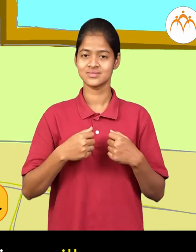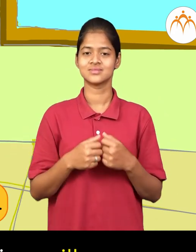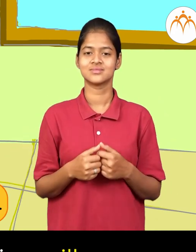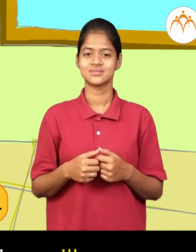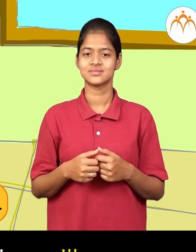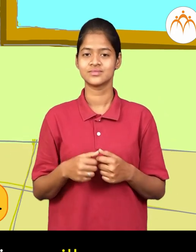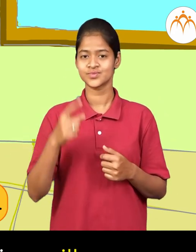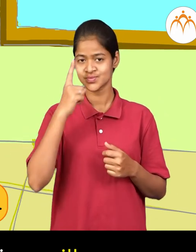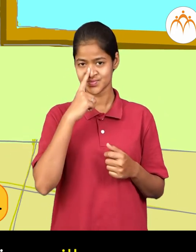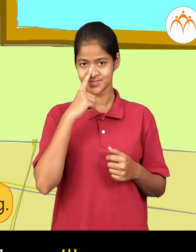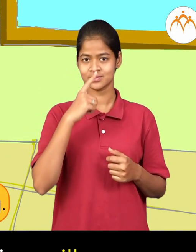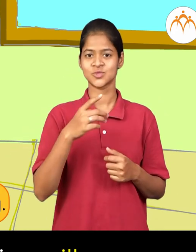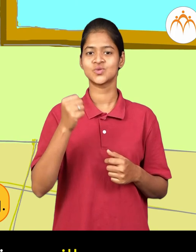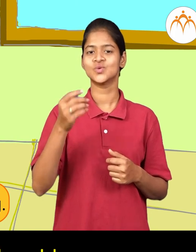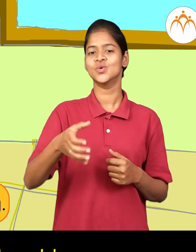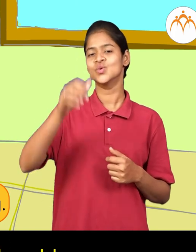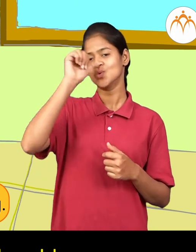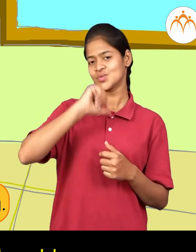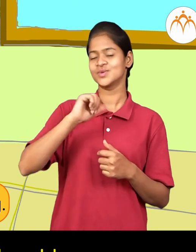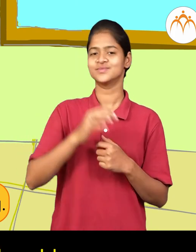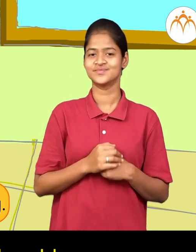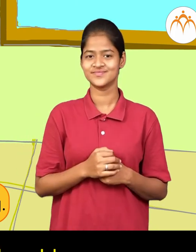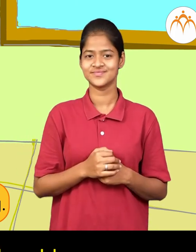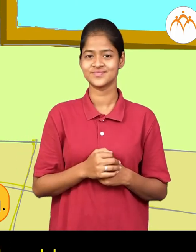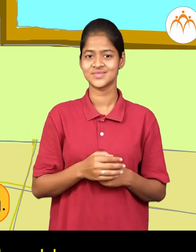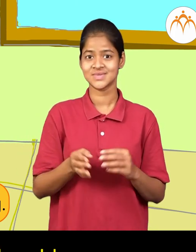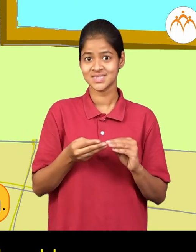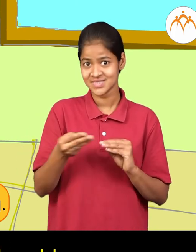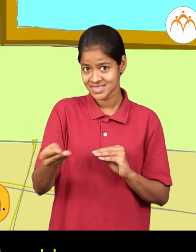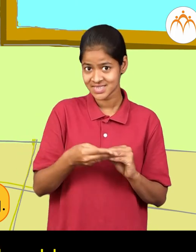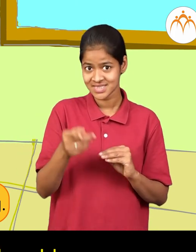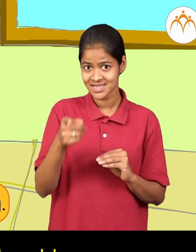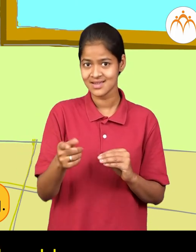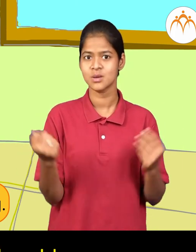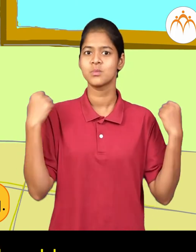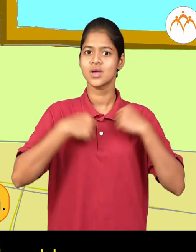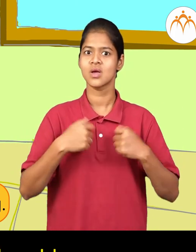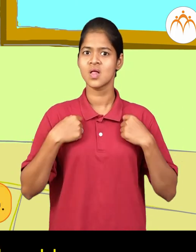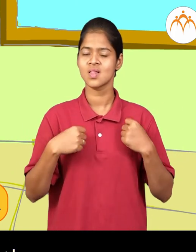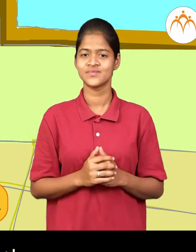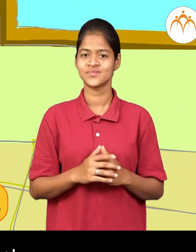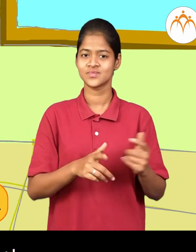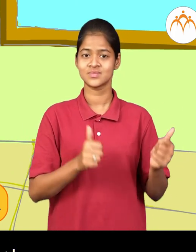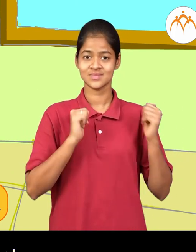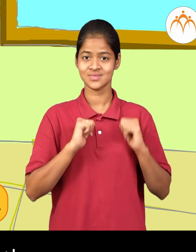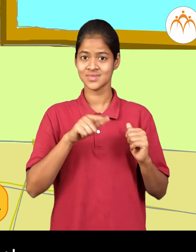milk the girl has a school bag there is milk